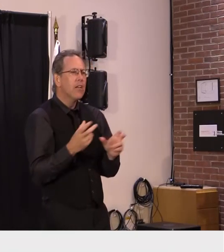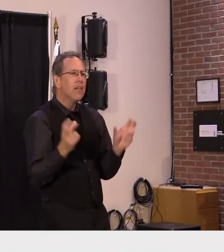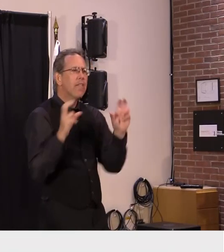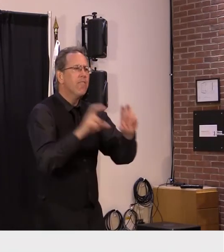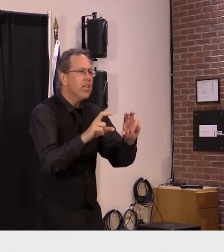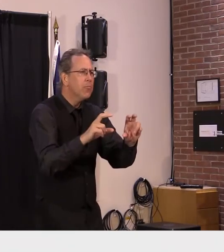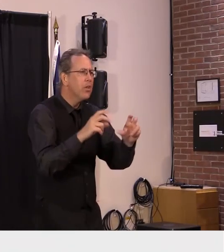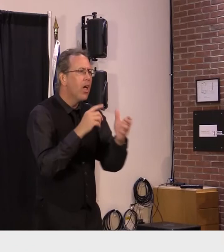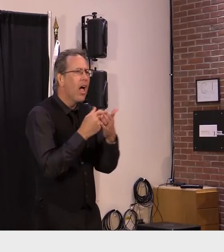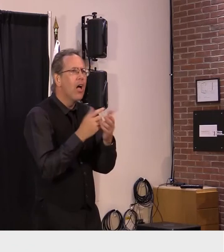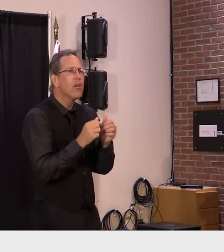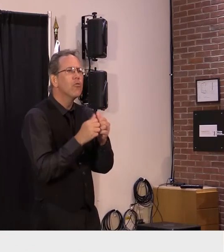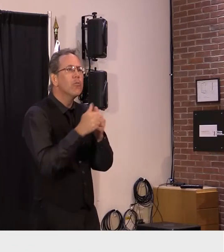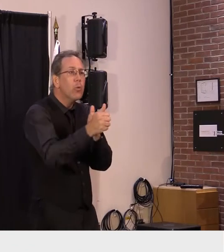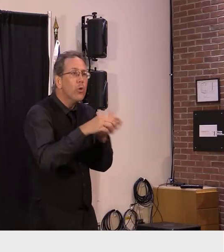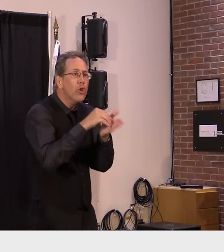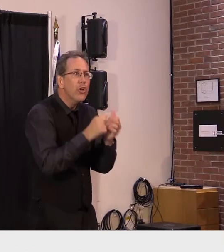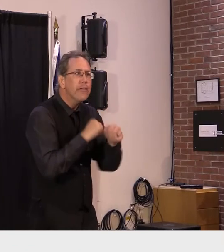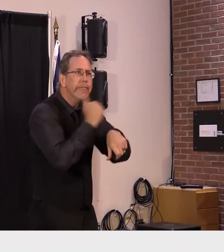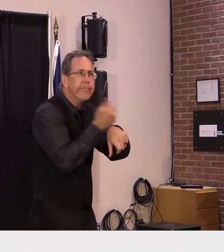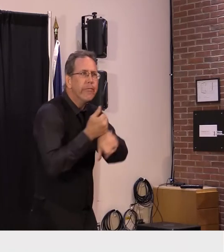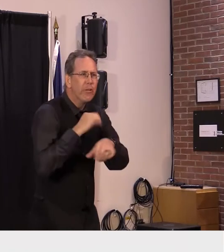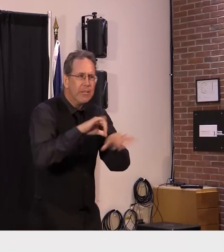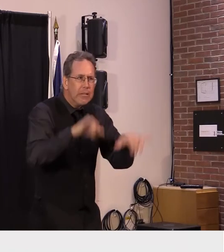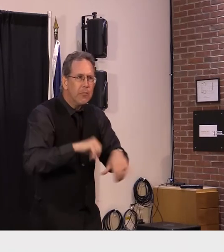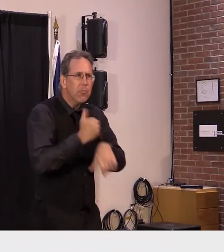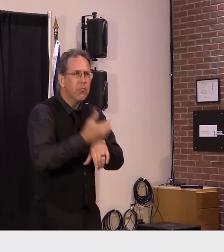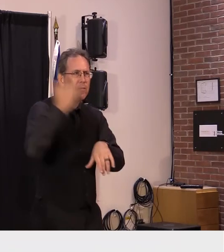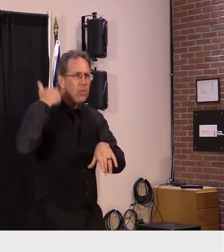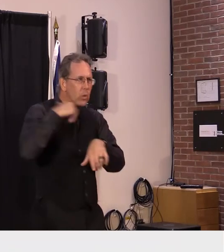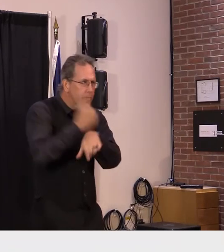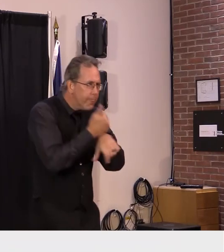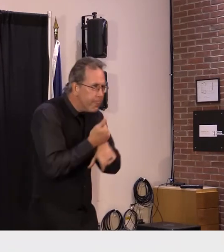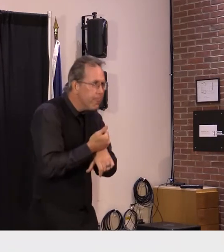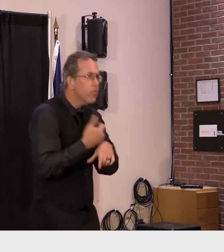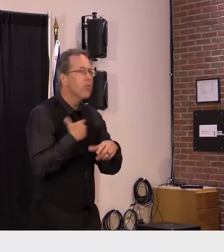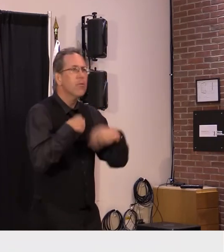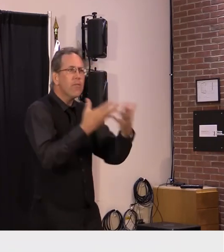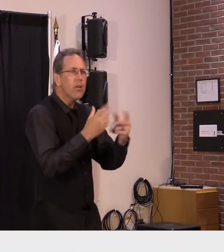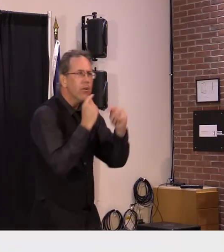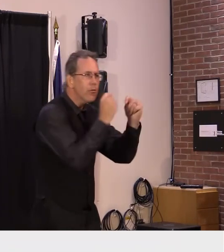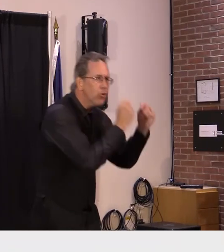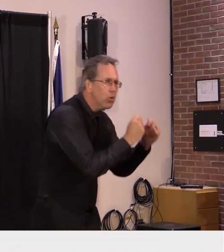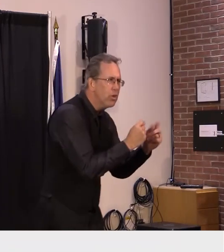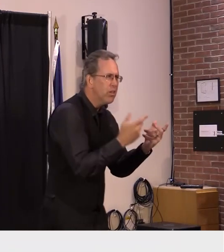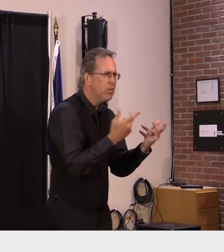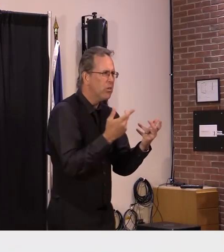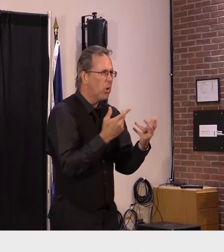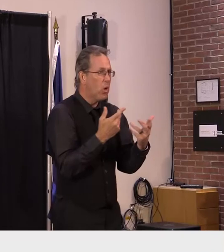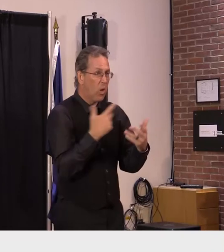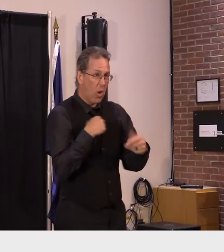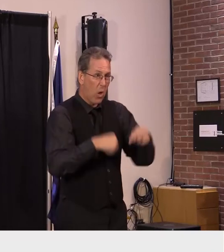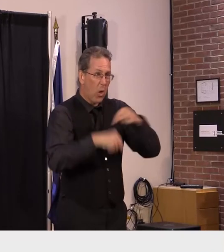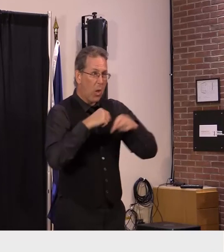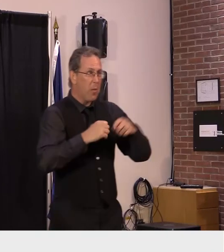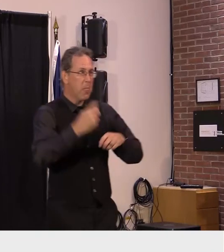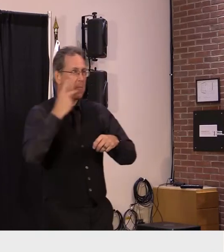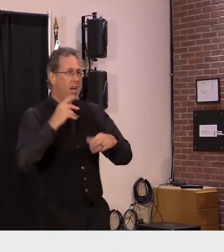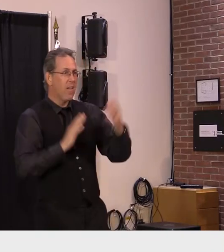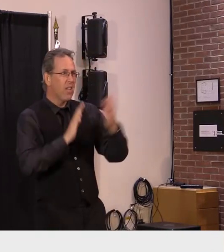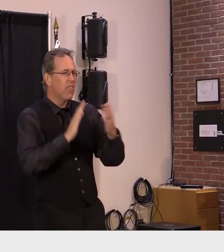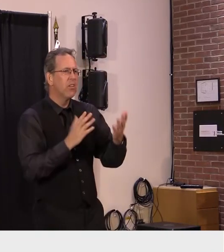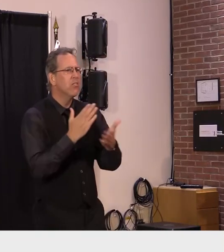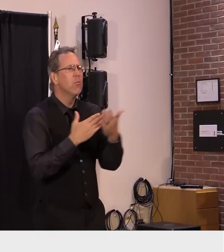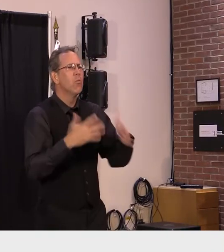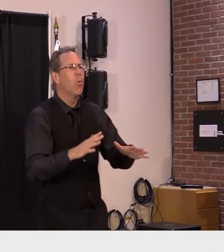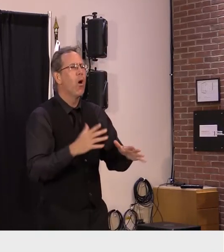including tutorial services um and folks might question that is we're pivoting back to in person learning but i see remote learning